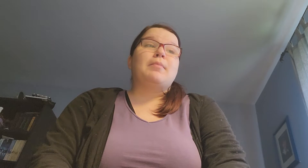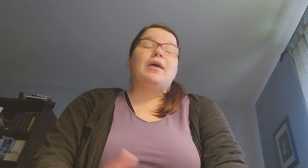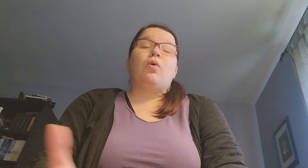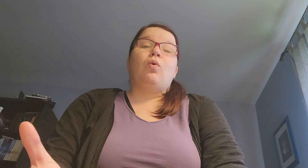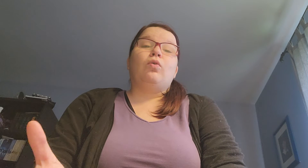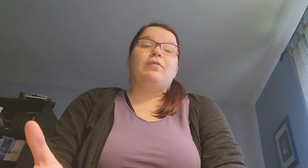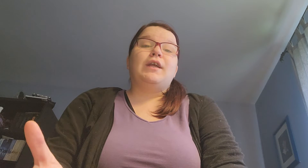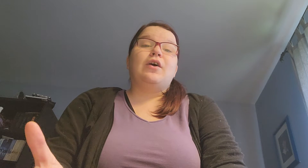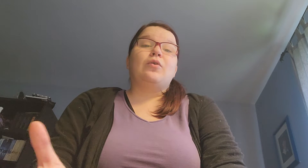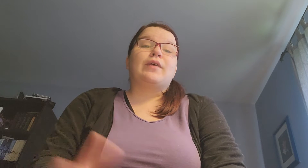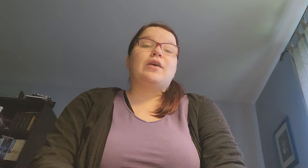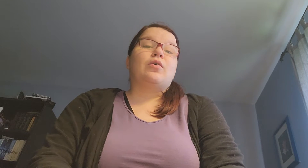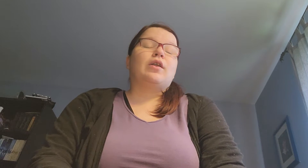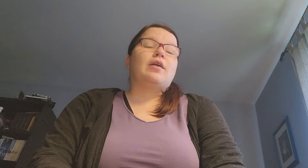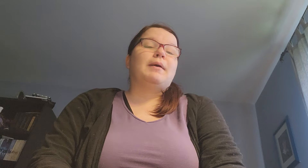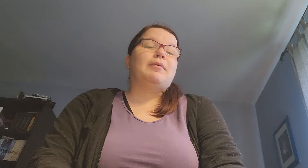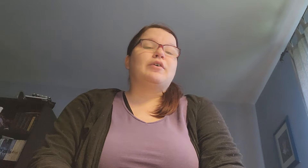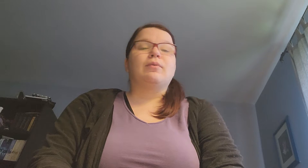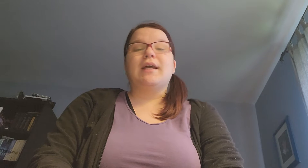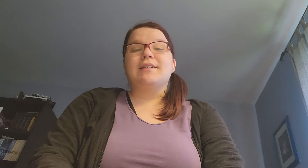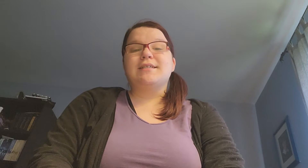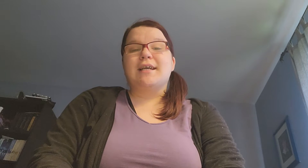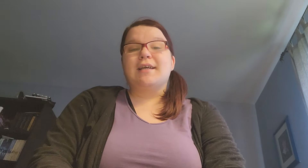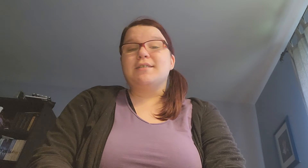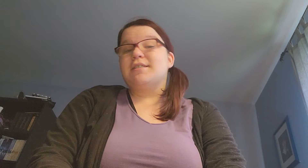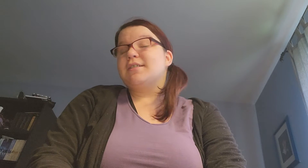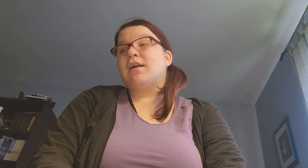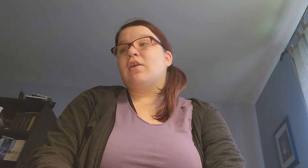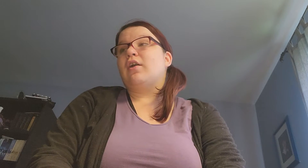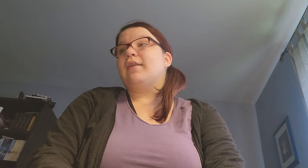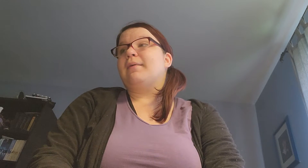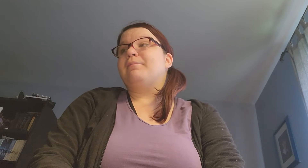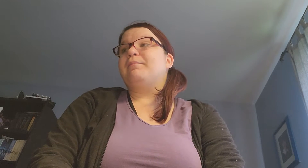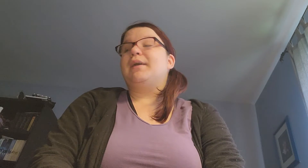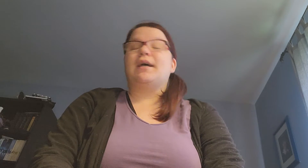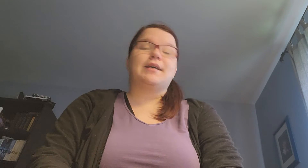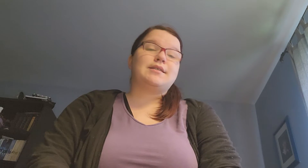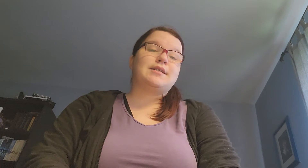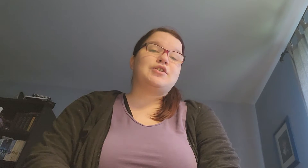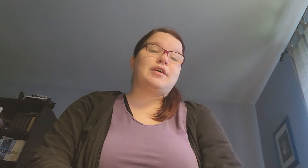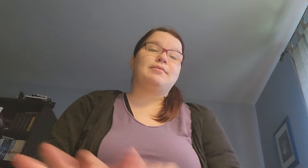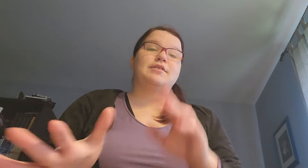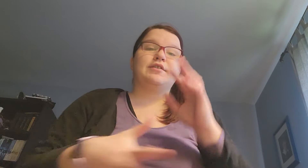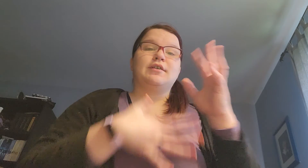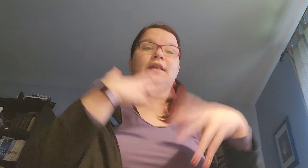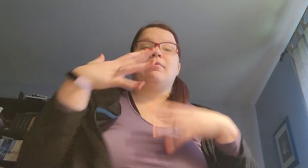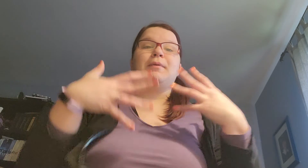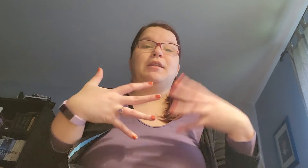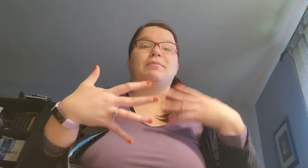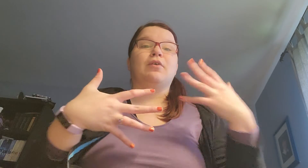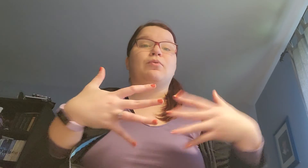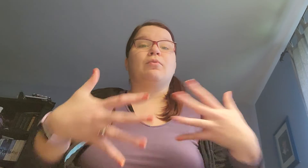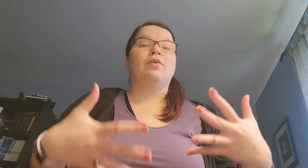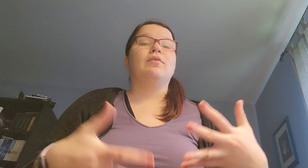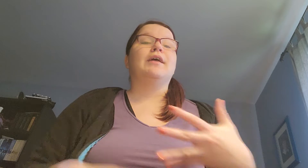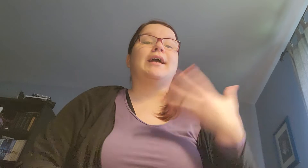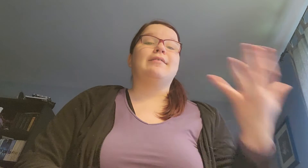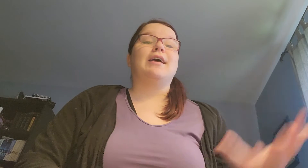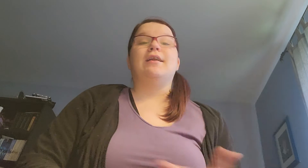of my old videos. I know a lot of people don't really understand a lot of them. Because the GIFs, like, repeat themselves over and over. Like I said